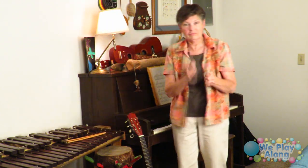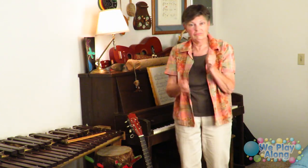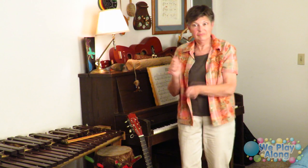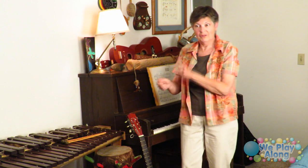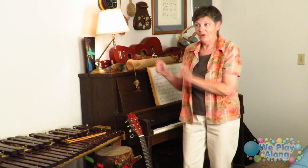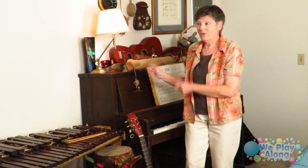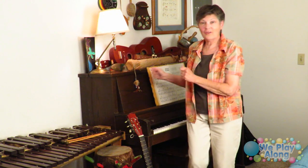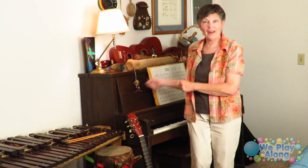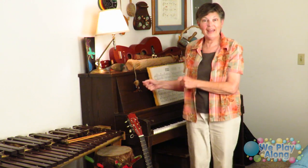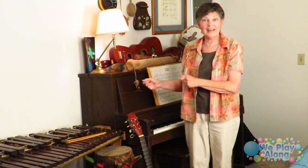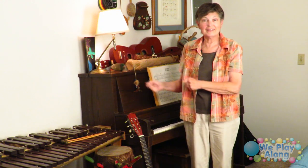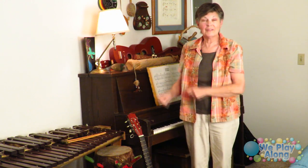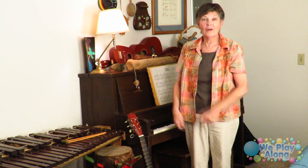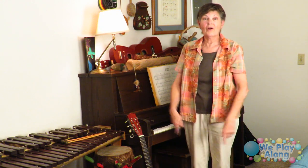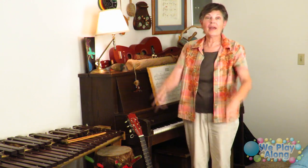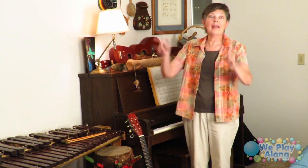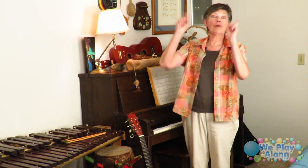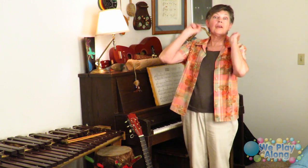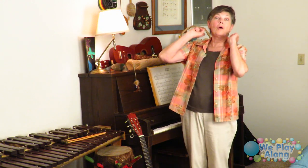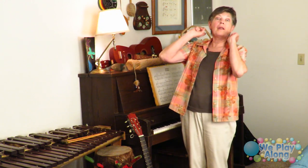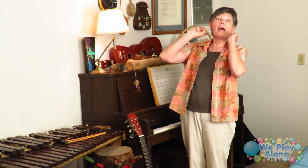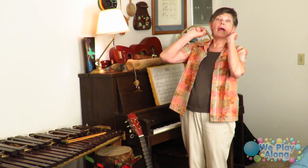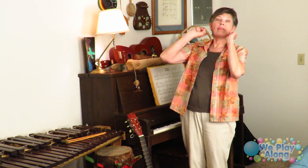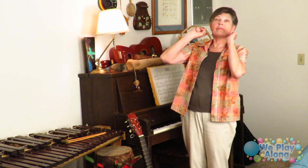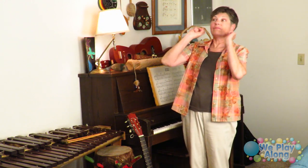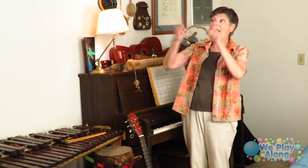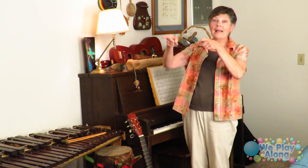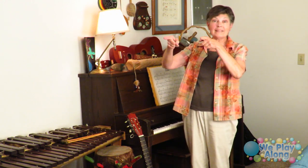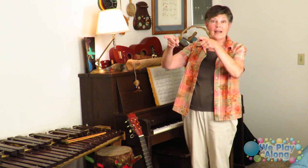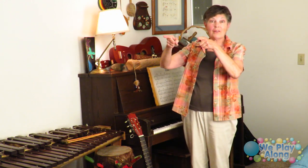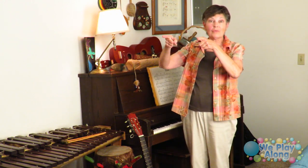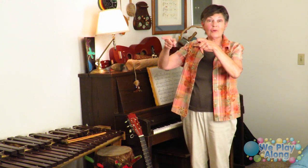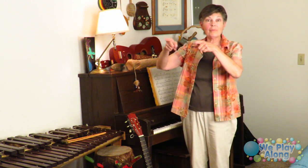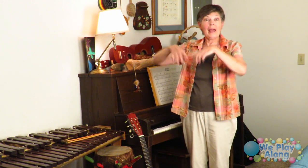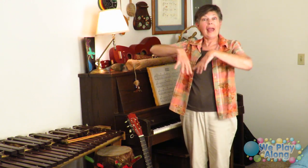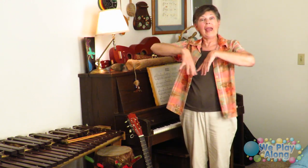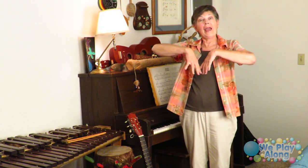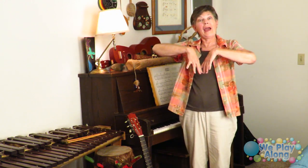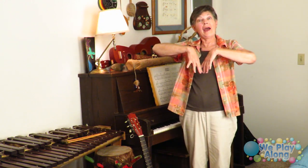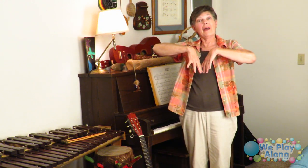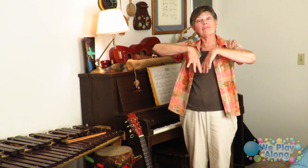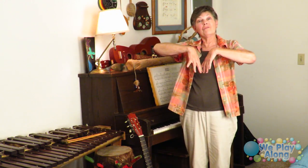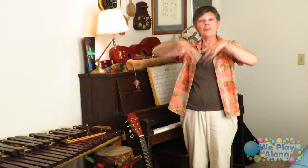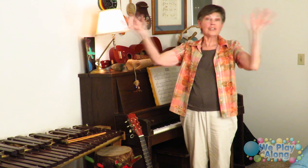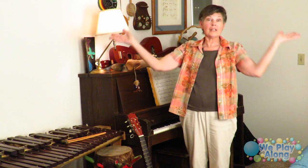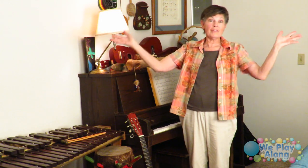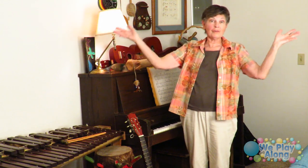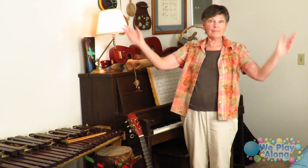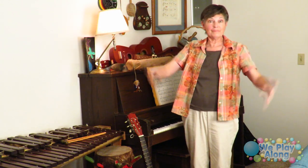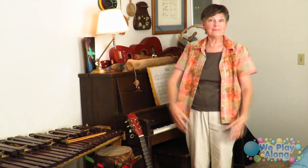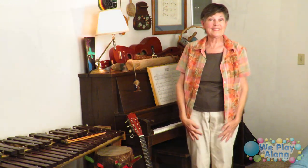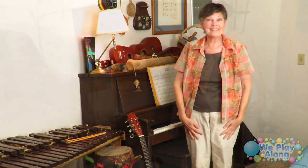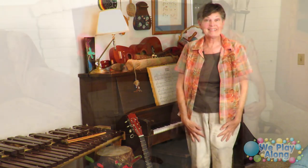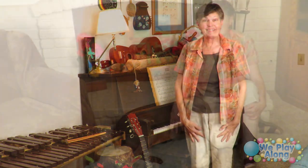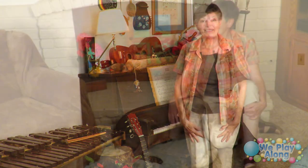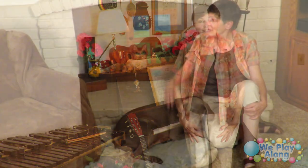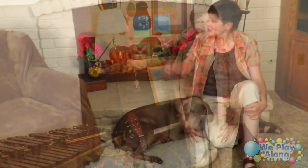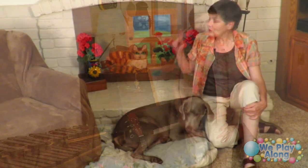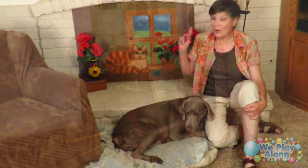with your hands okay now we're going go on that side of the room and finish the living room so